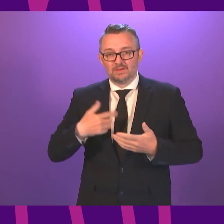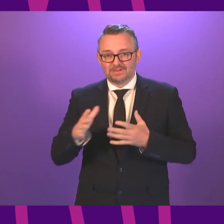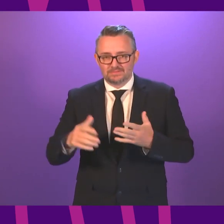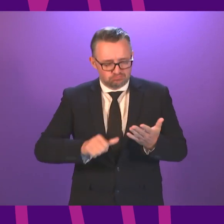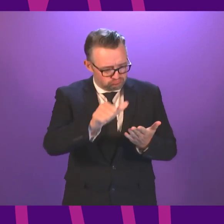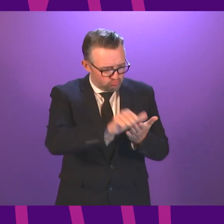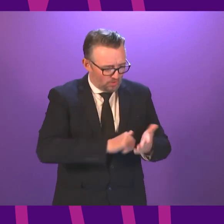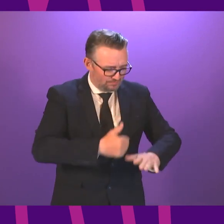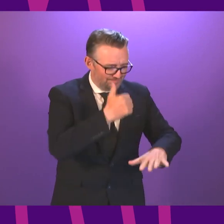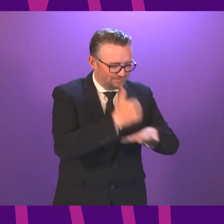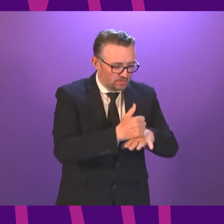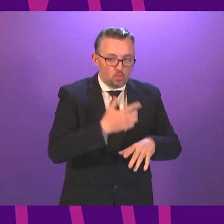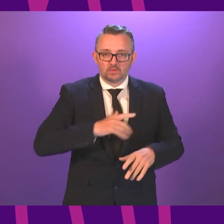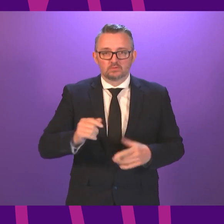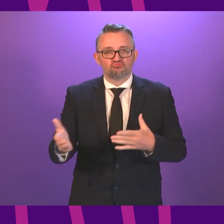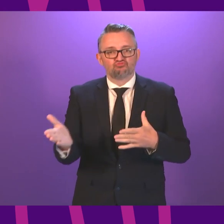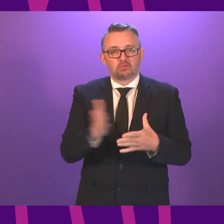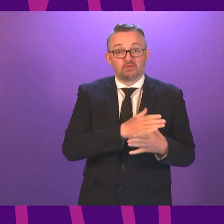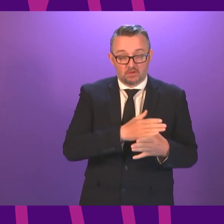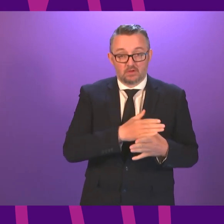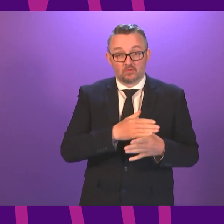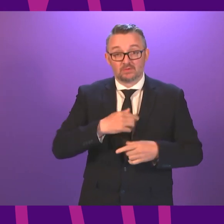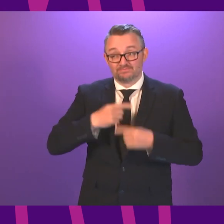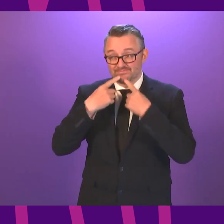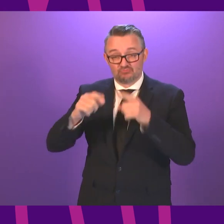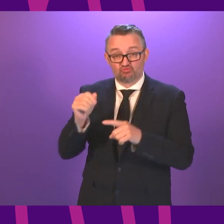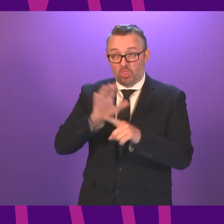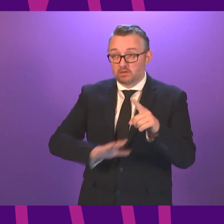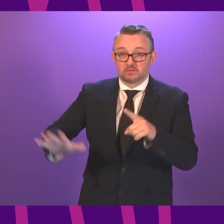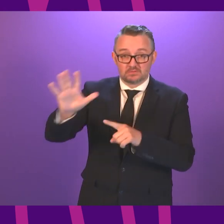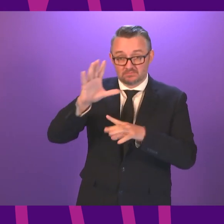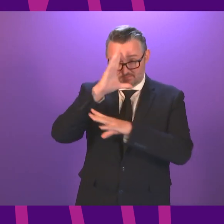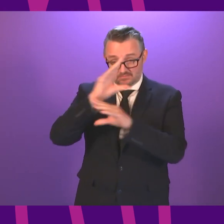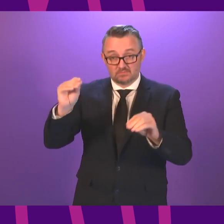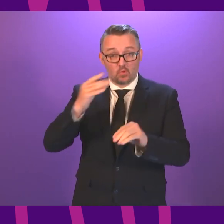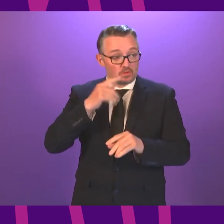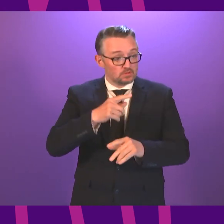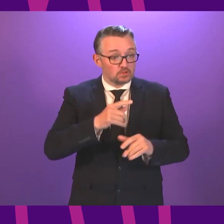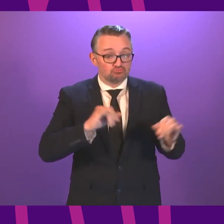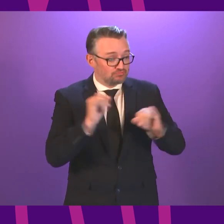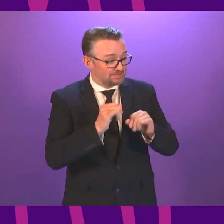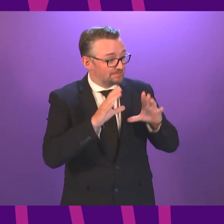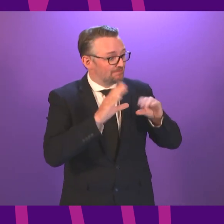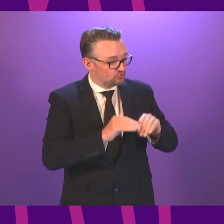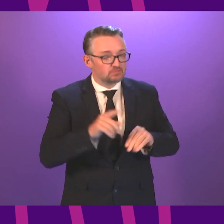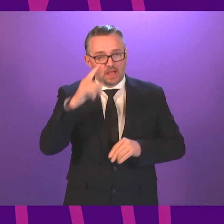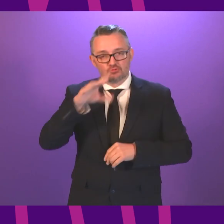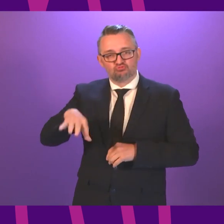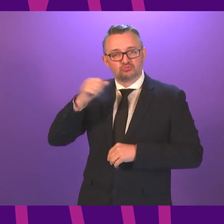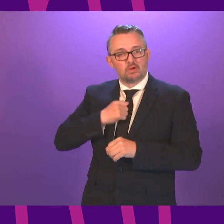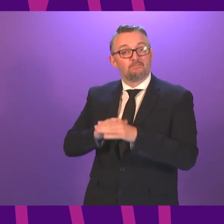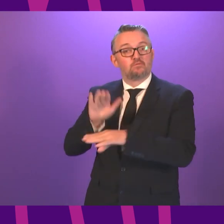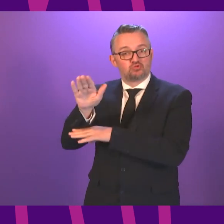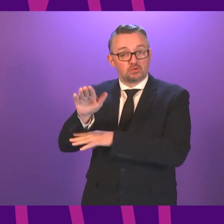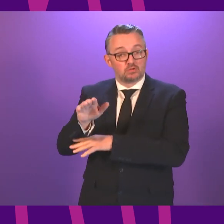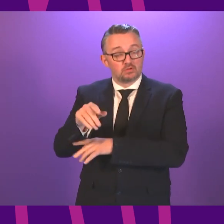drive recovery, and we pledged to give people in Scotland a choice over our future when the crisis has passed. We were elected